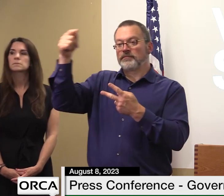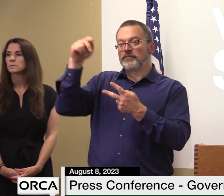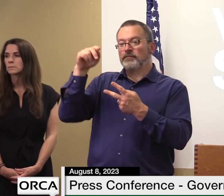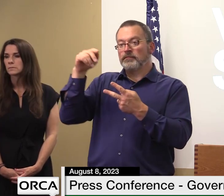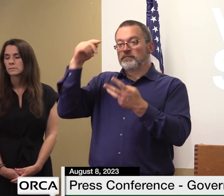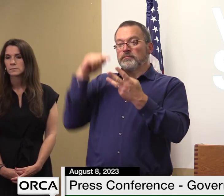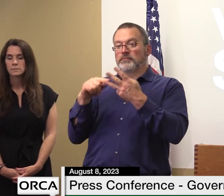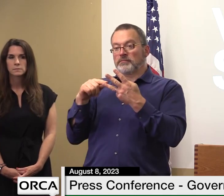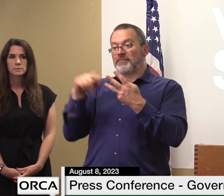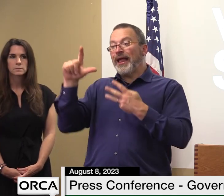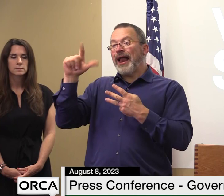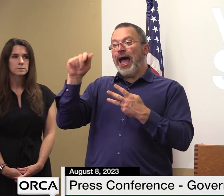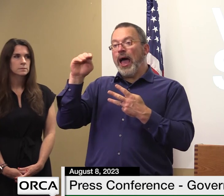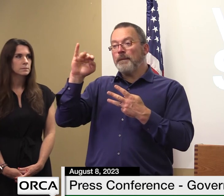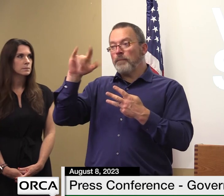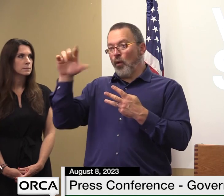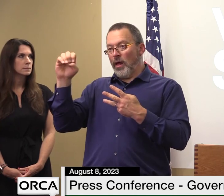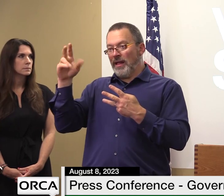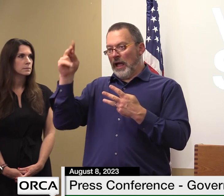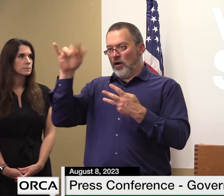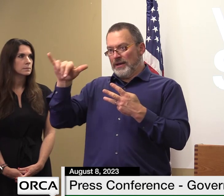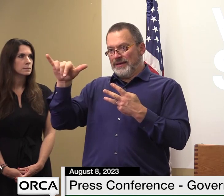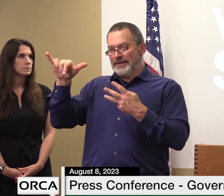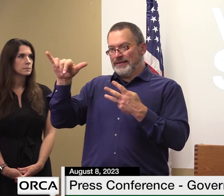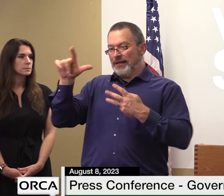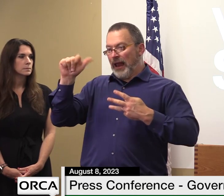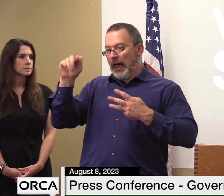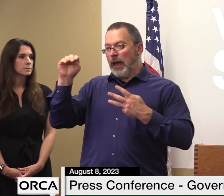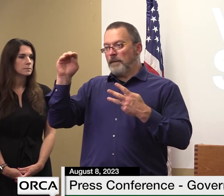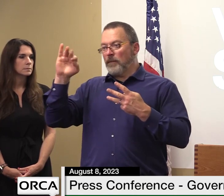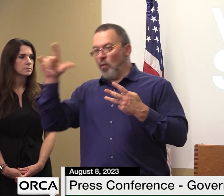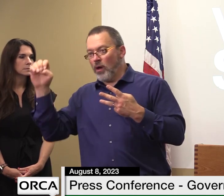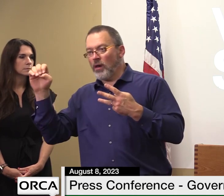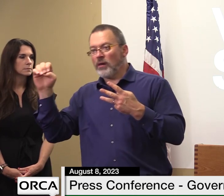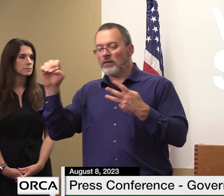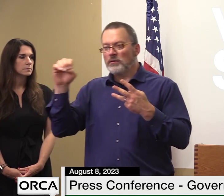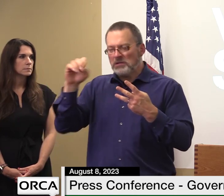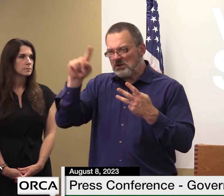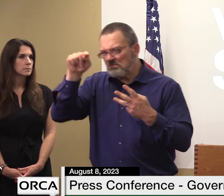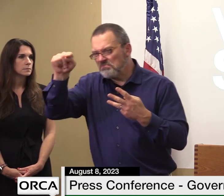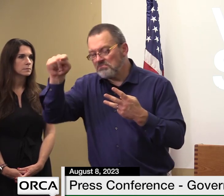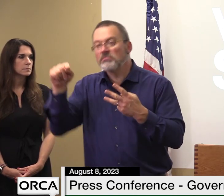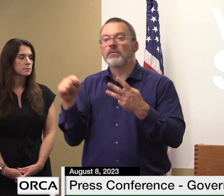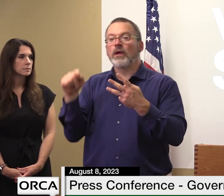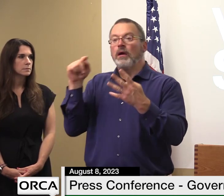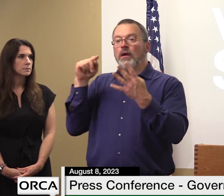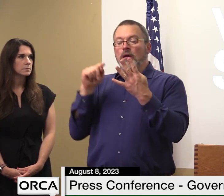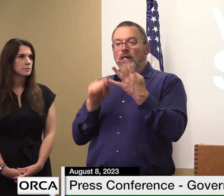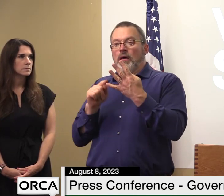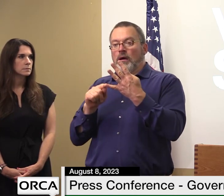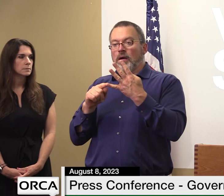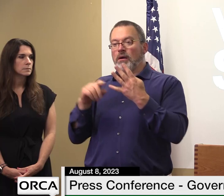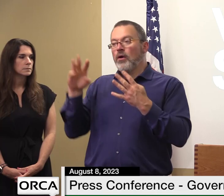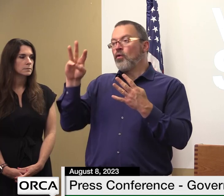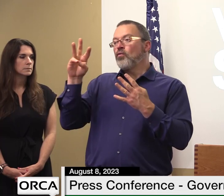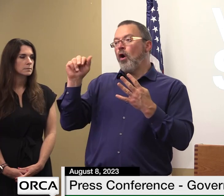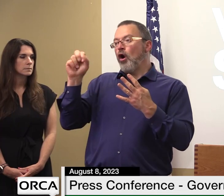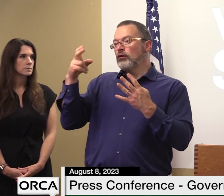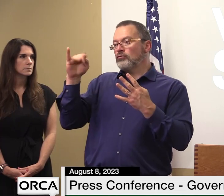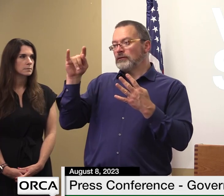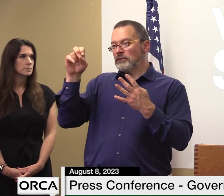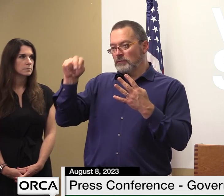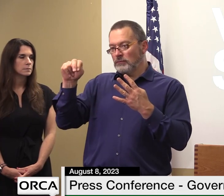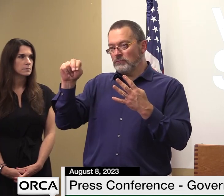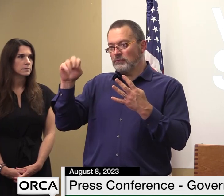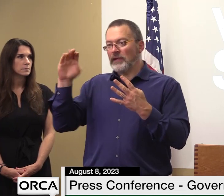at the north northern vermont university mcclellan hall on thursday and finally in washington county at the vermont college of fine